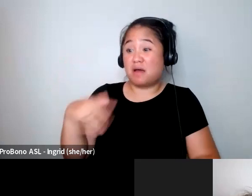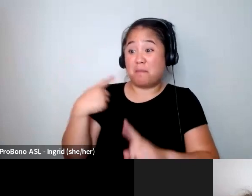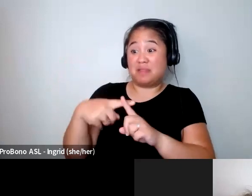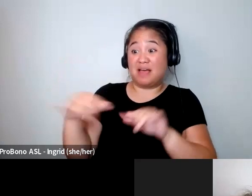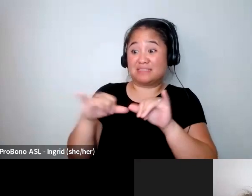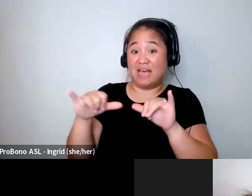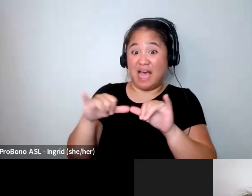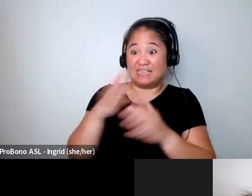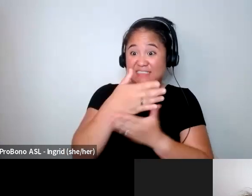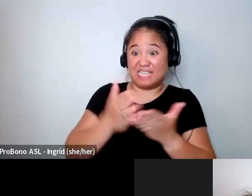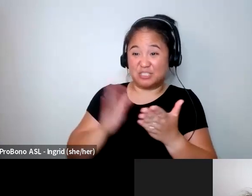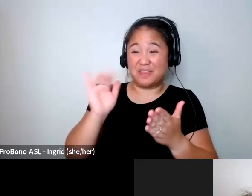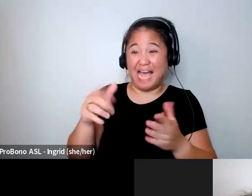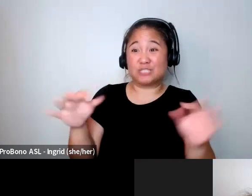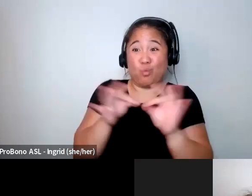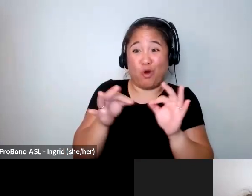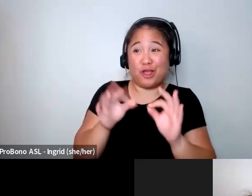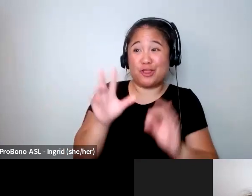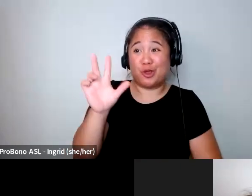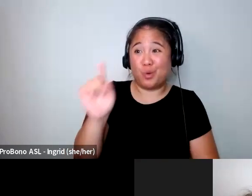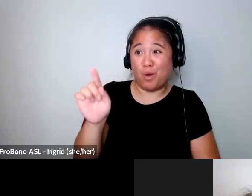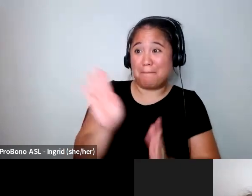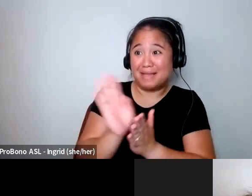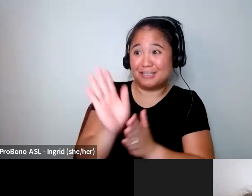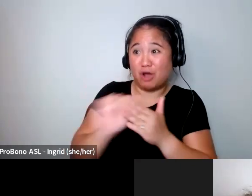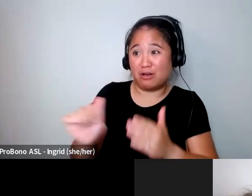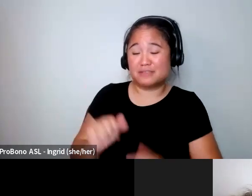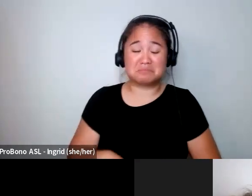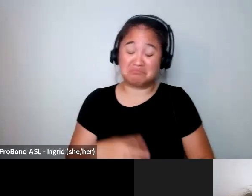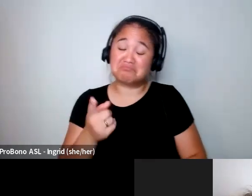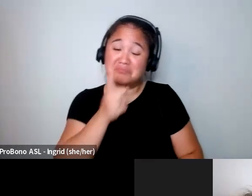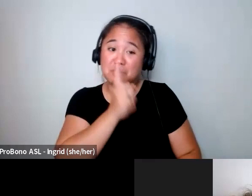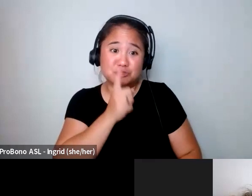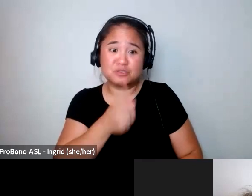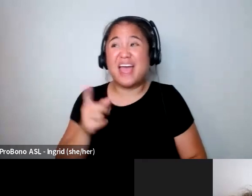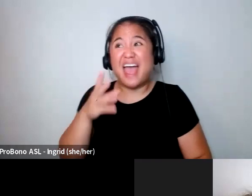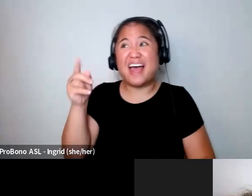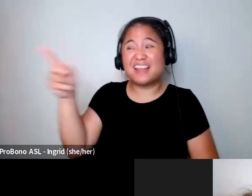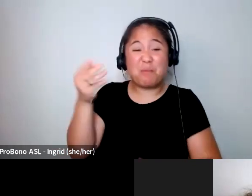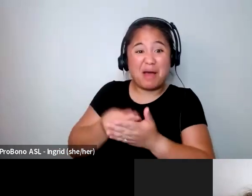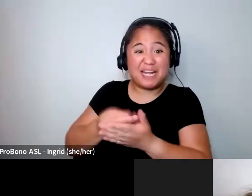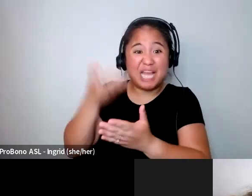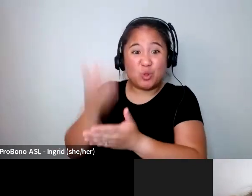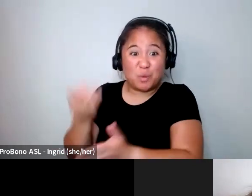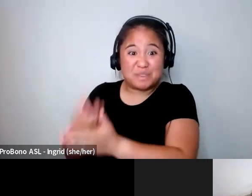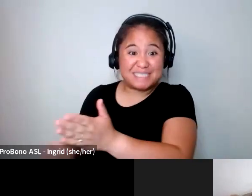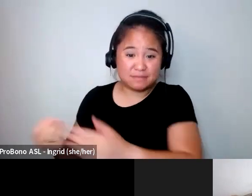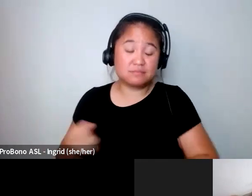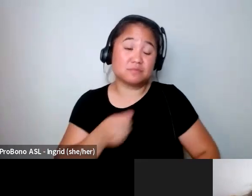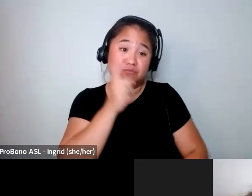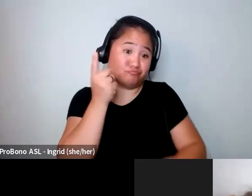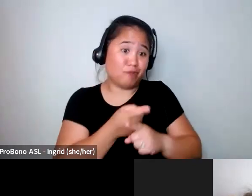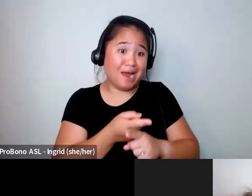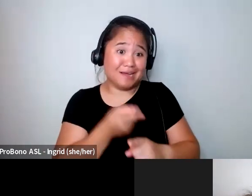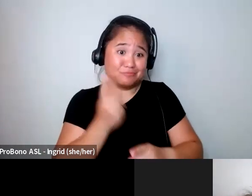31 billion dollars no doubt no doubt and they're they're losing money yeah as well they should be